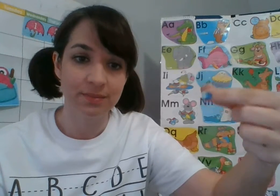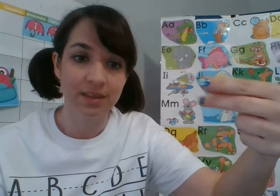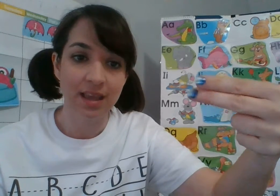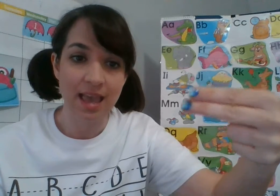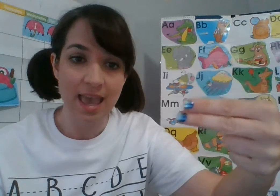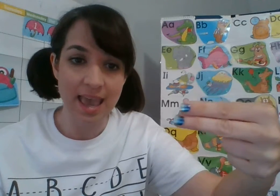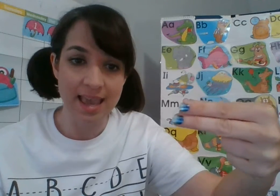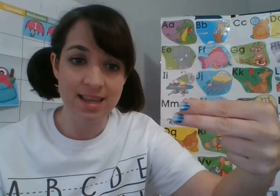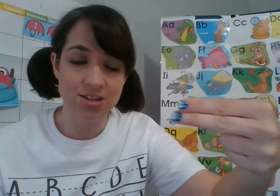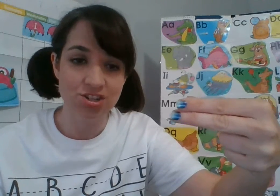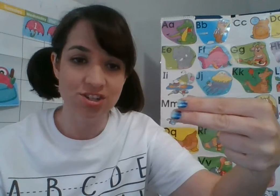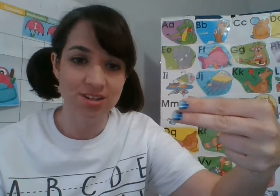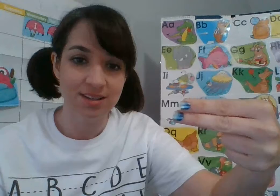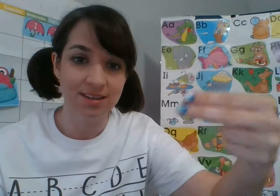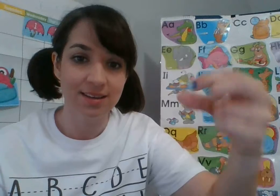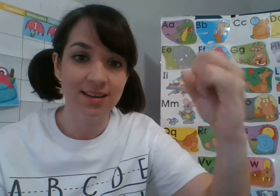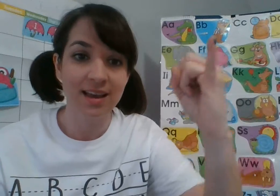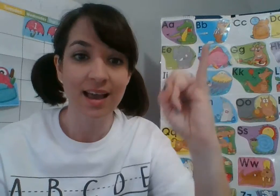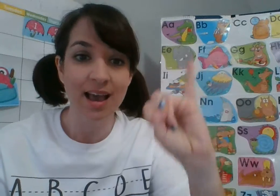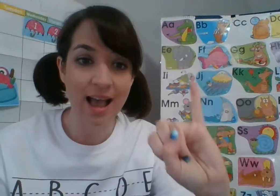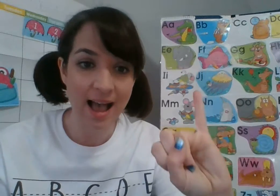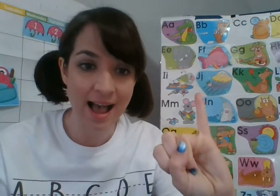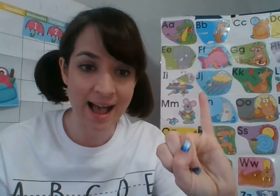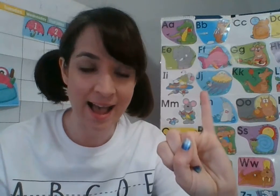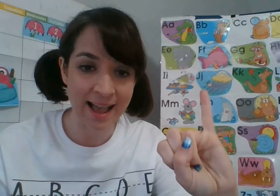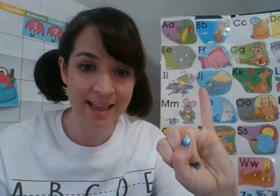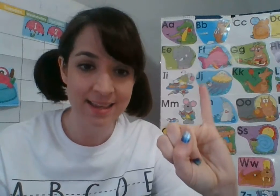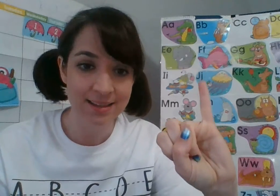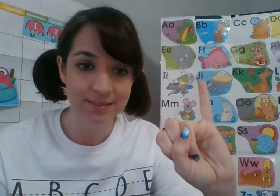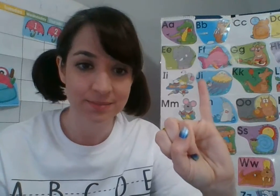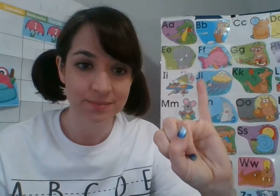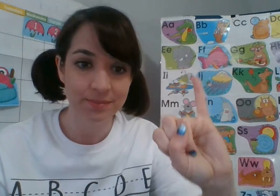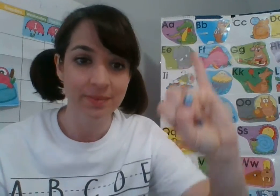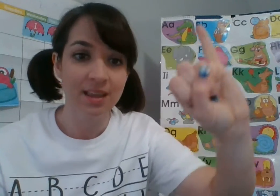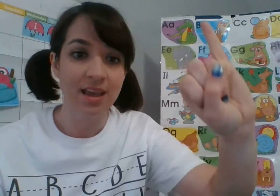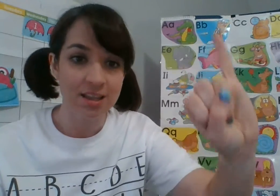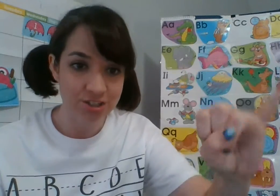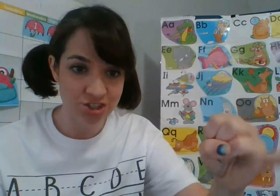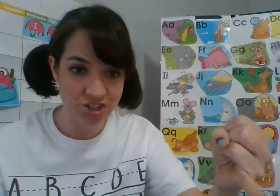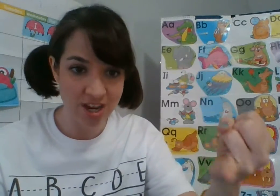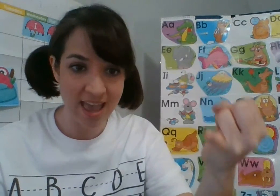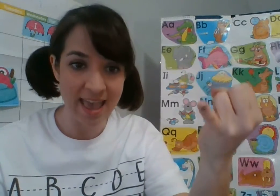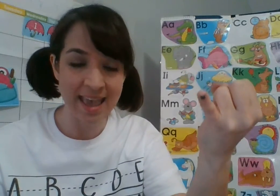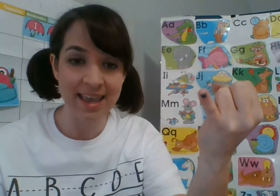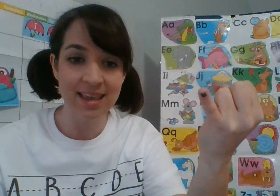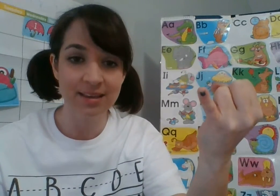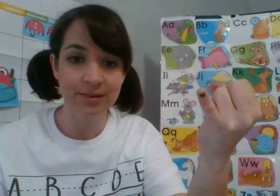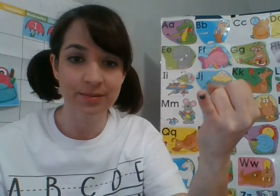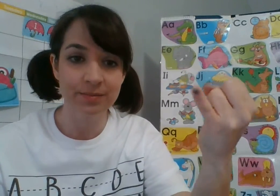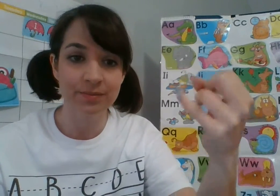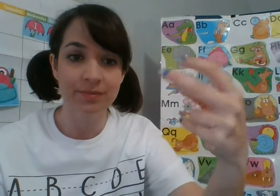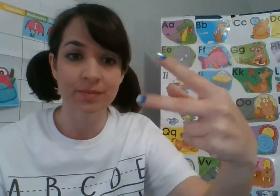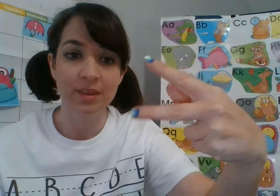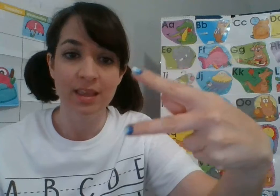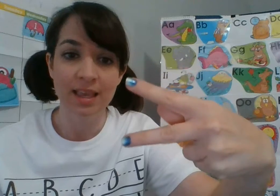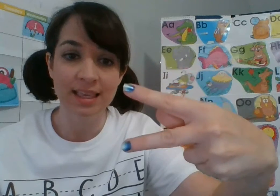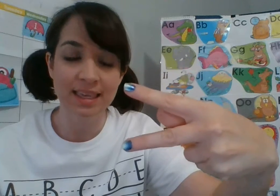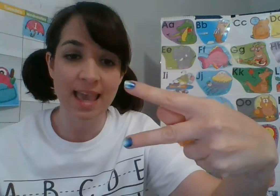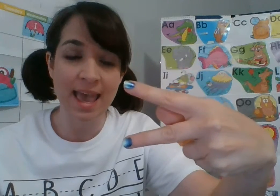H, I, J, K,